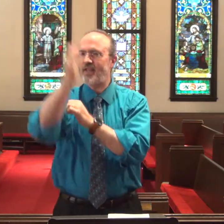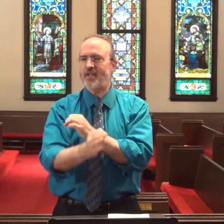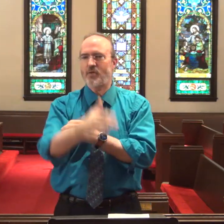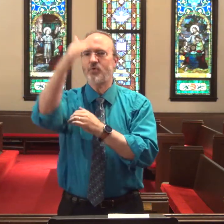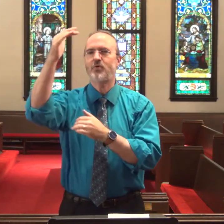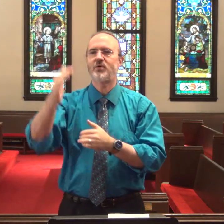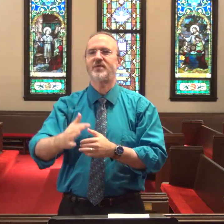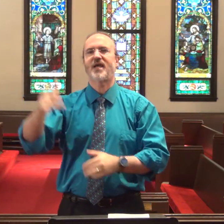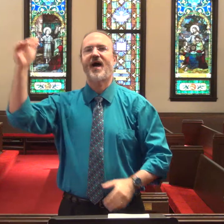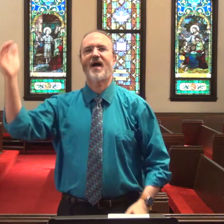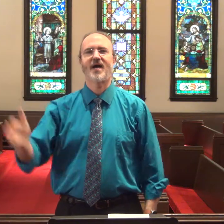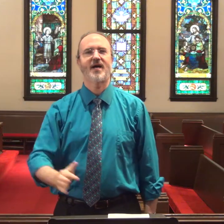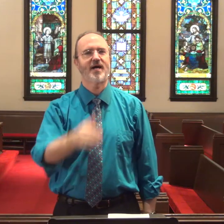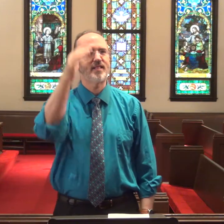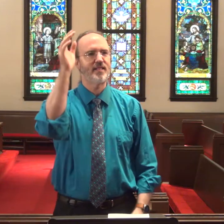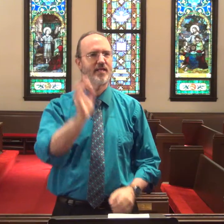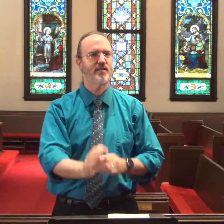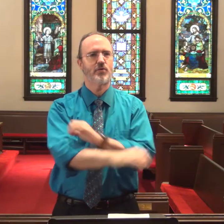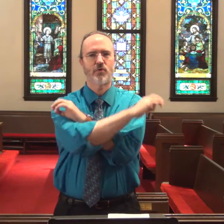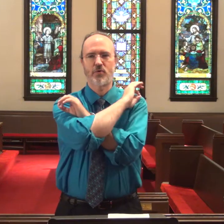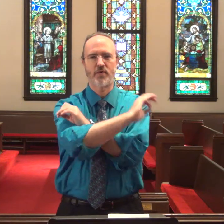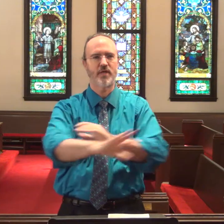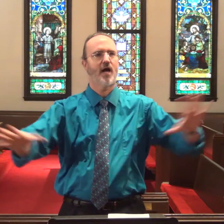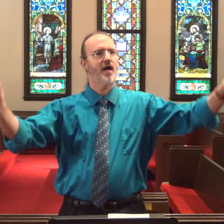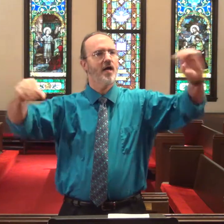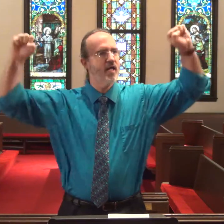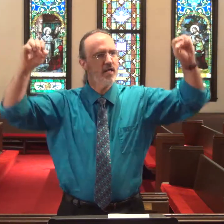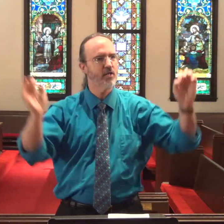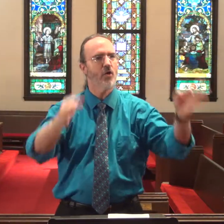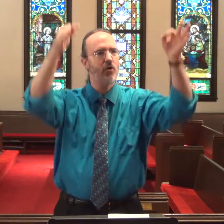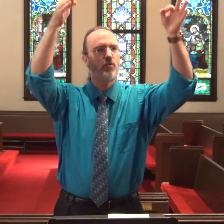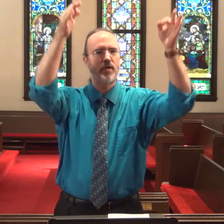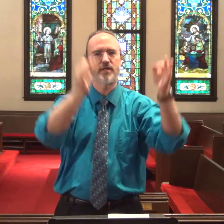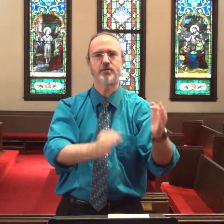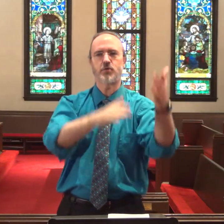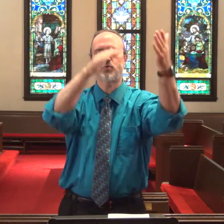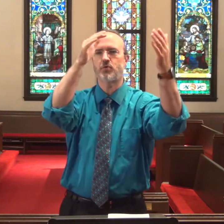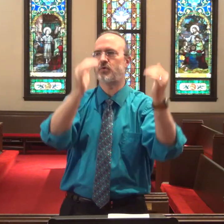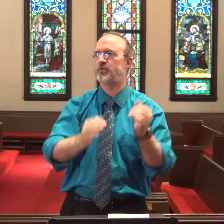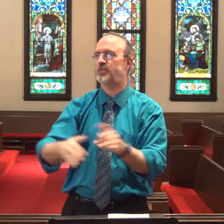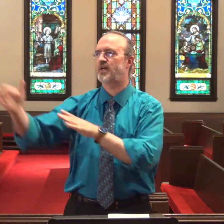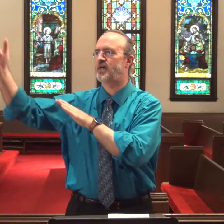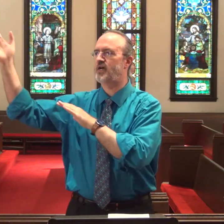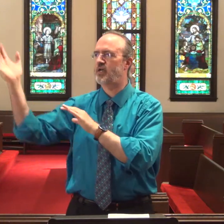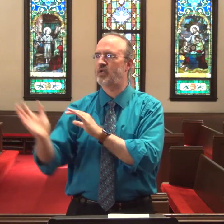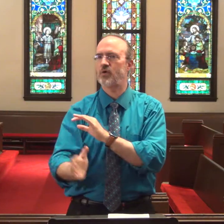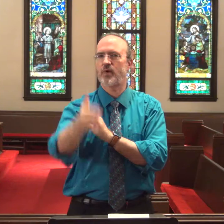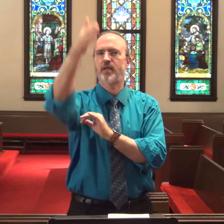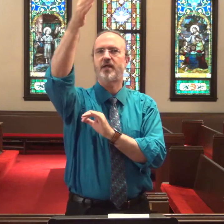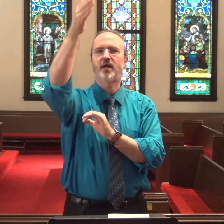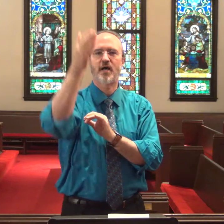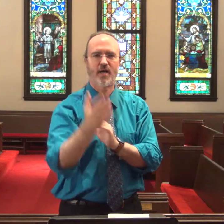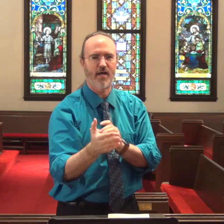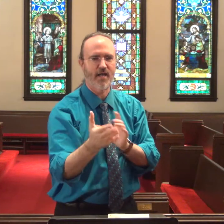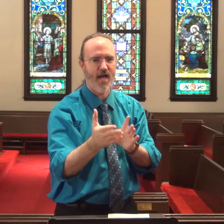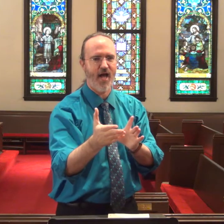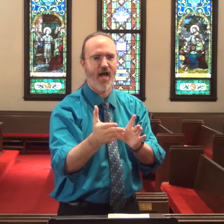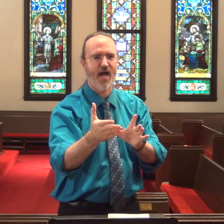Alleluia! Alleluia! Glory to the great Thine God!